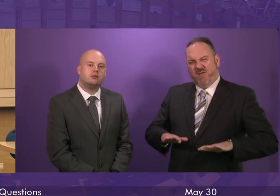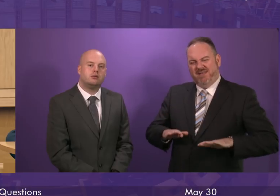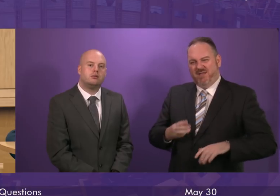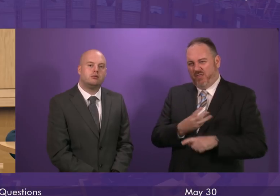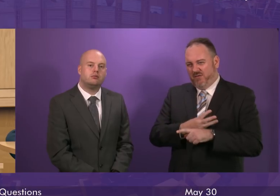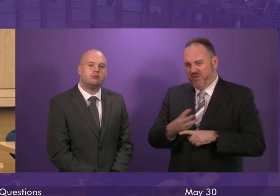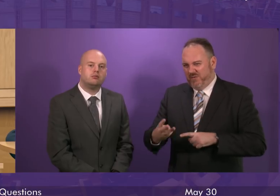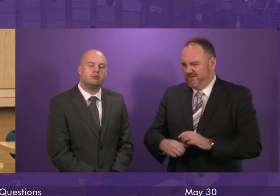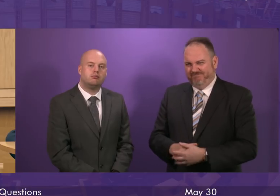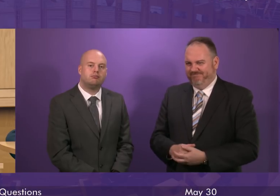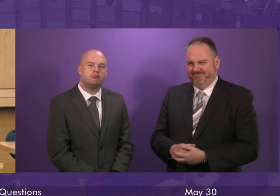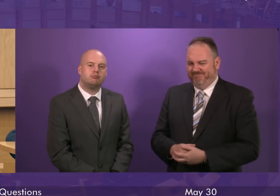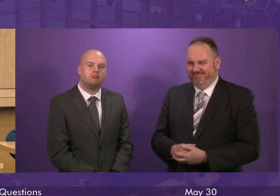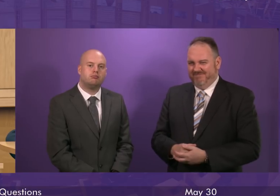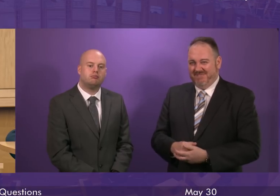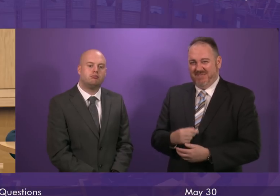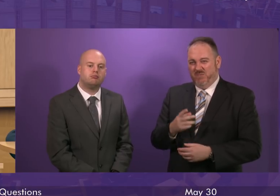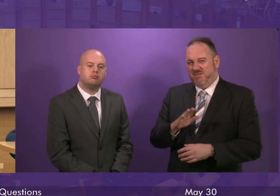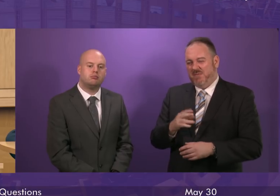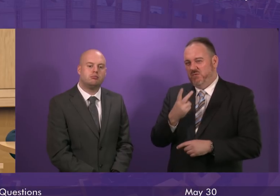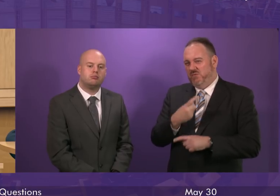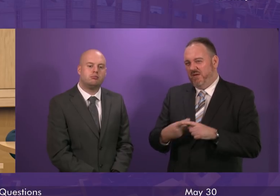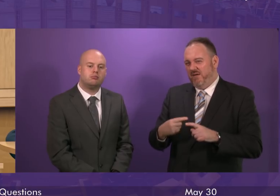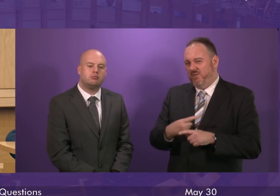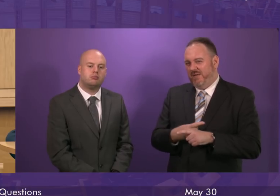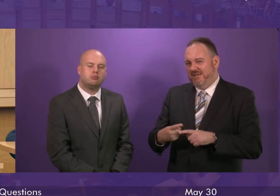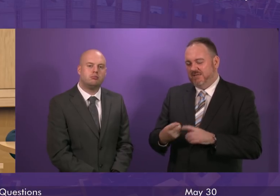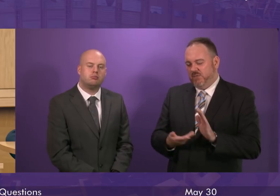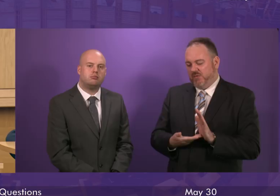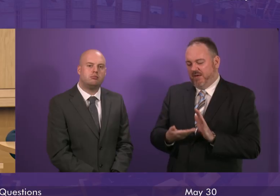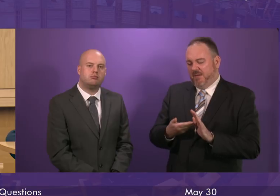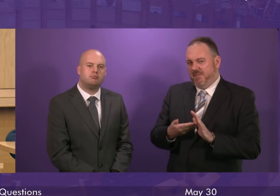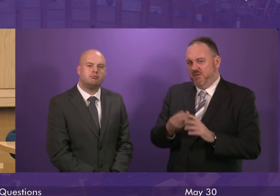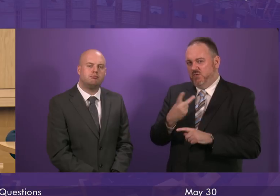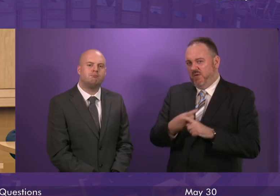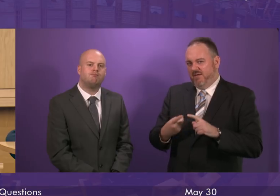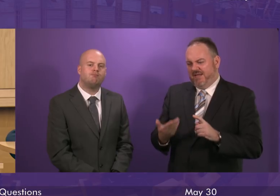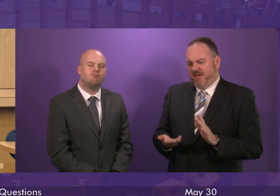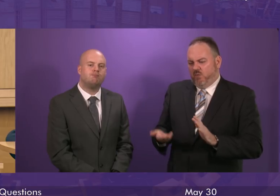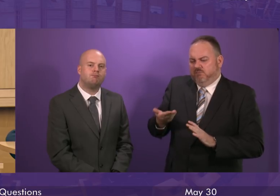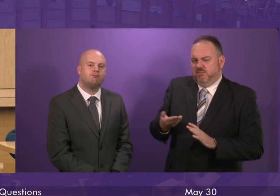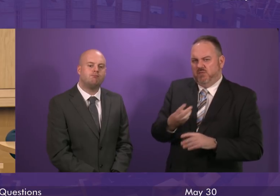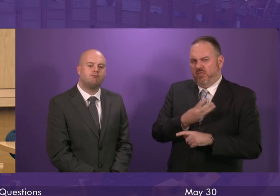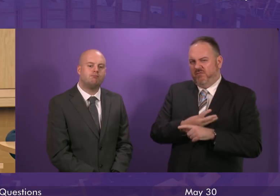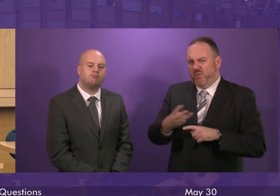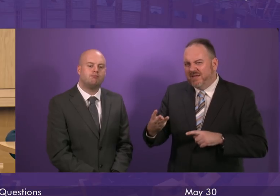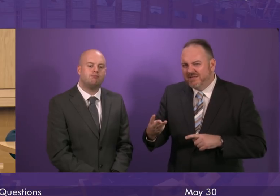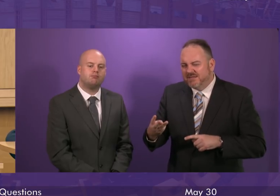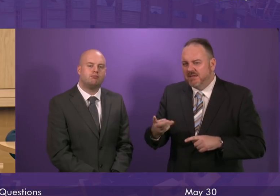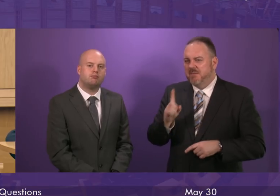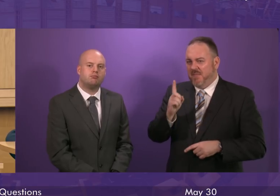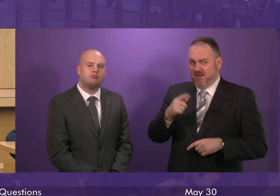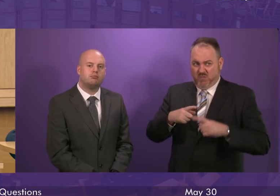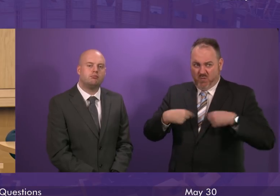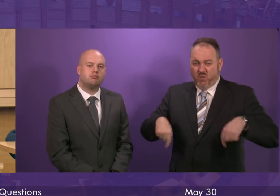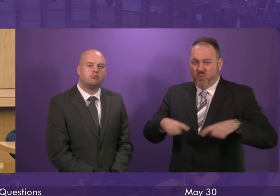time Age Scotland monitored this it was two and a half weeks so that number is actually going up so it an interesting statistic to measure against. Many of us in this